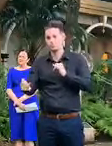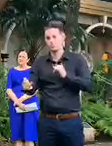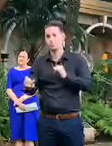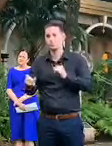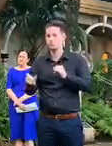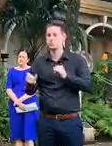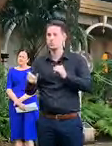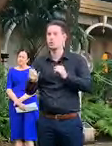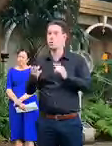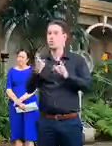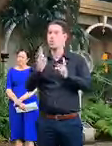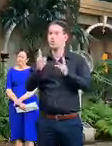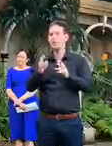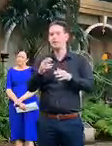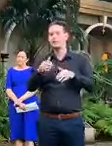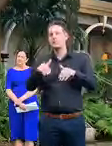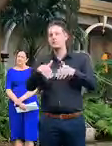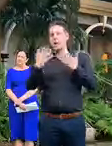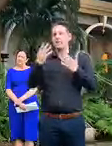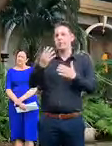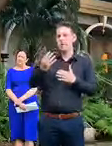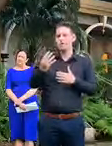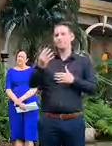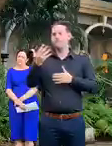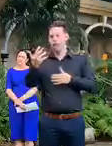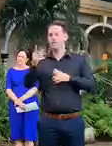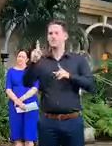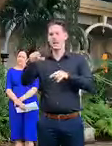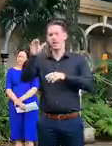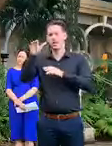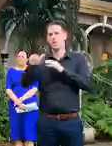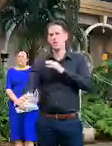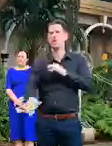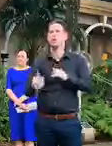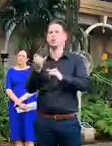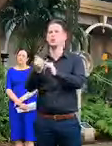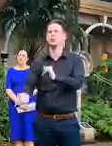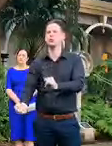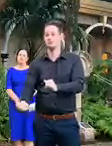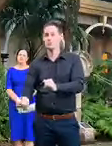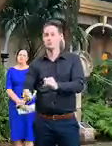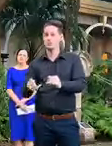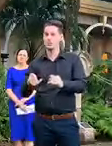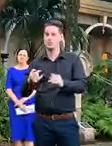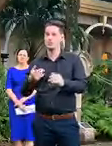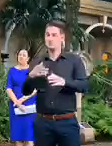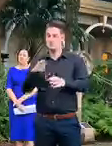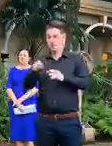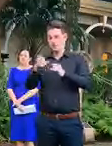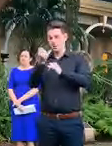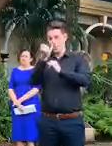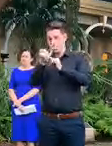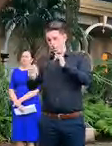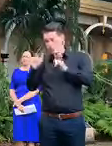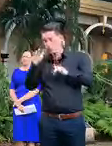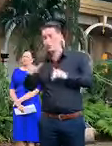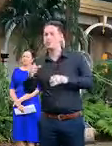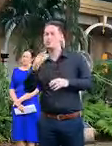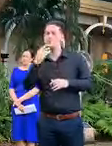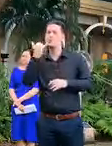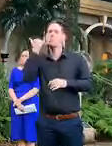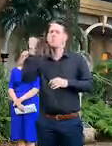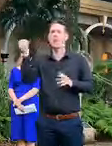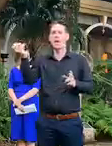after day five or six of developing symptoms. So if they develop that severe disease to call an